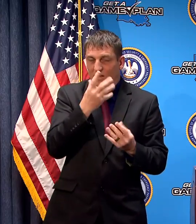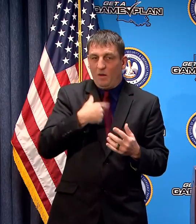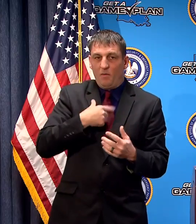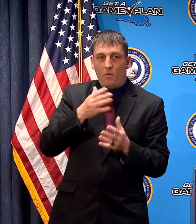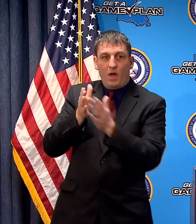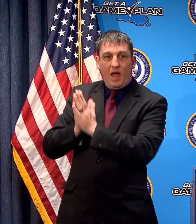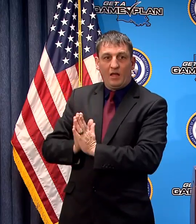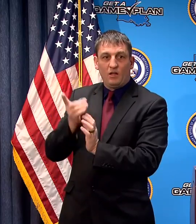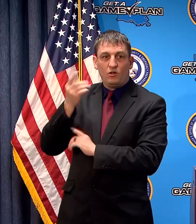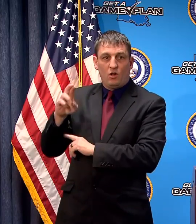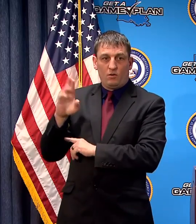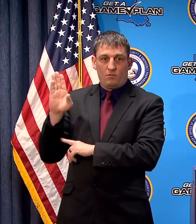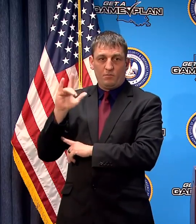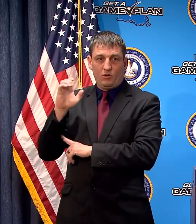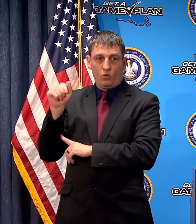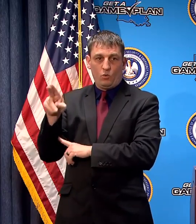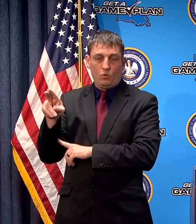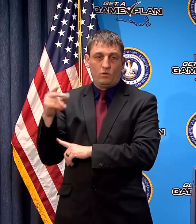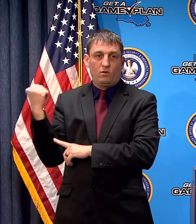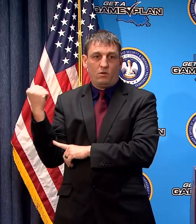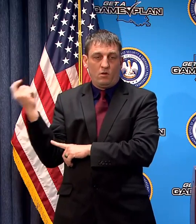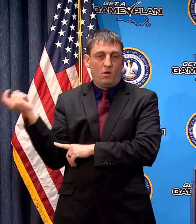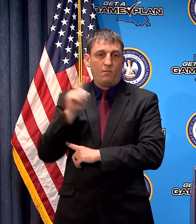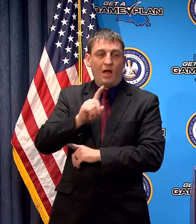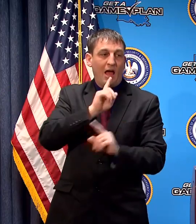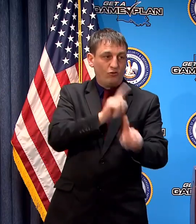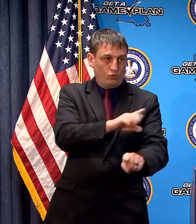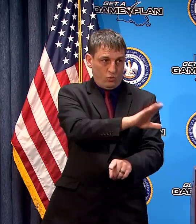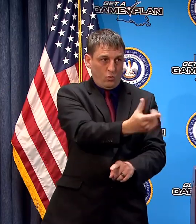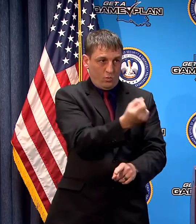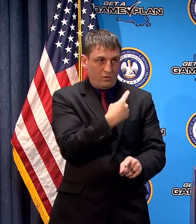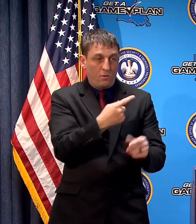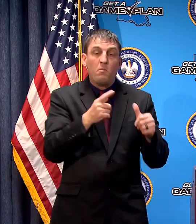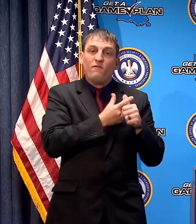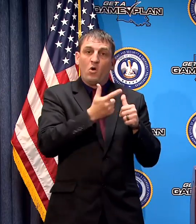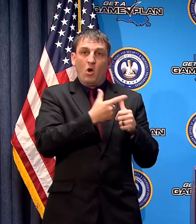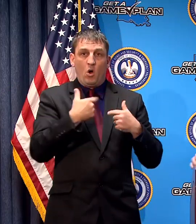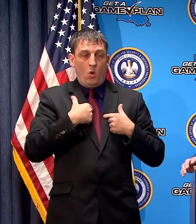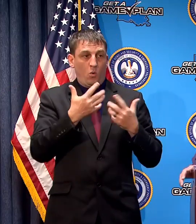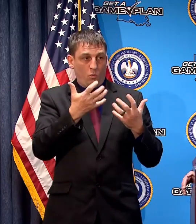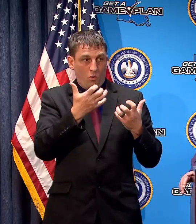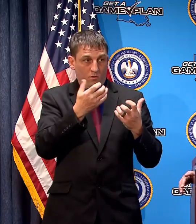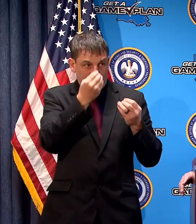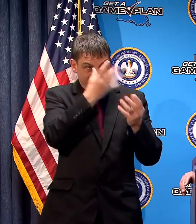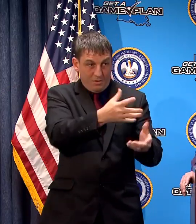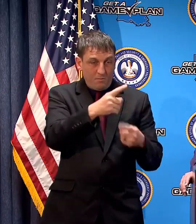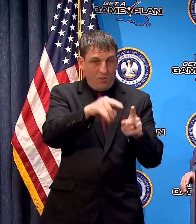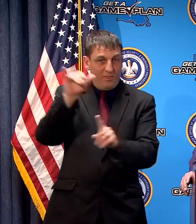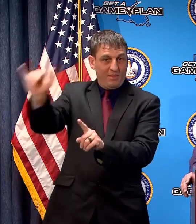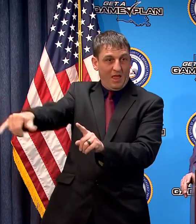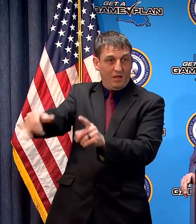out I'm going to ask Dr. Behu to come up and answer the question but I do want to address something real quick about Lambeth House